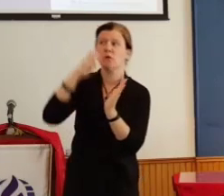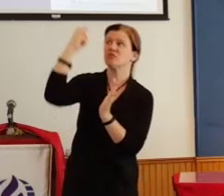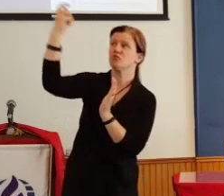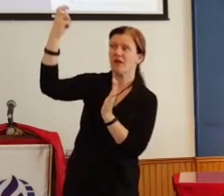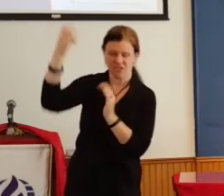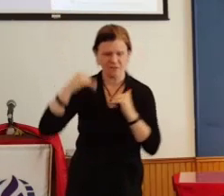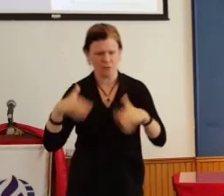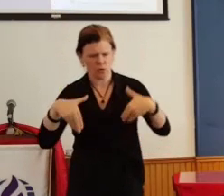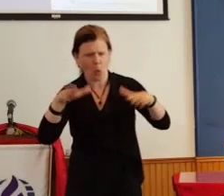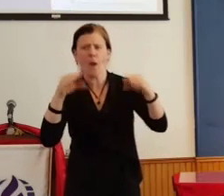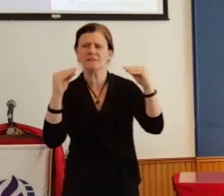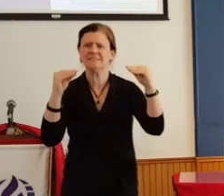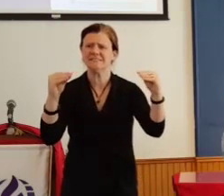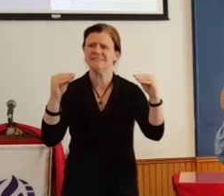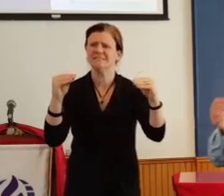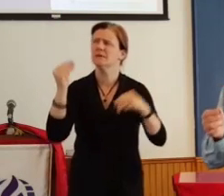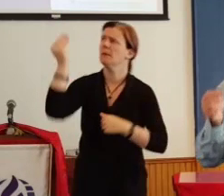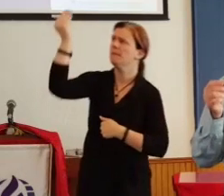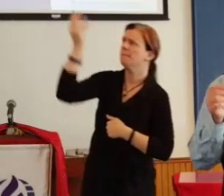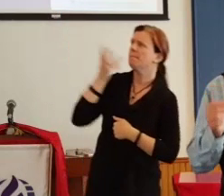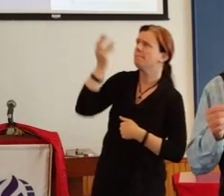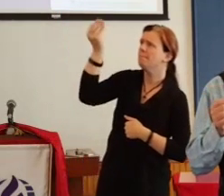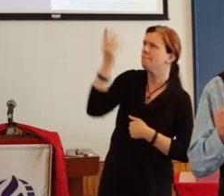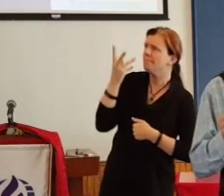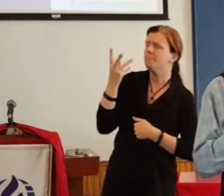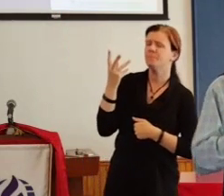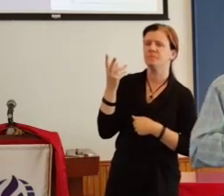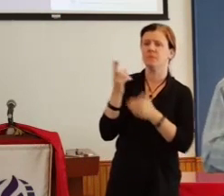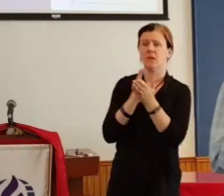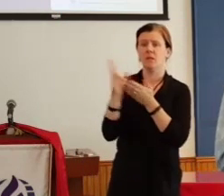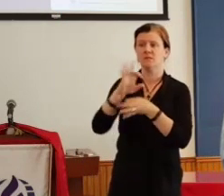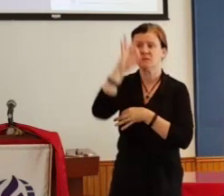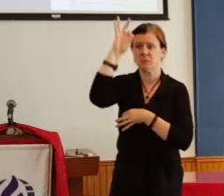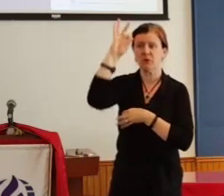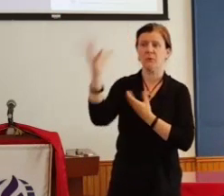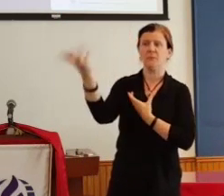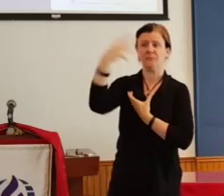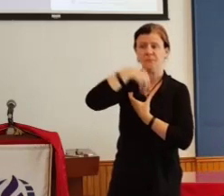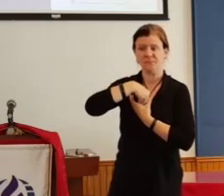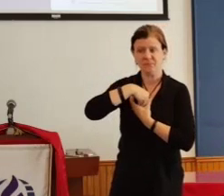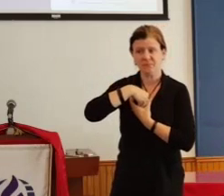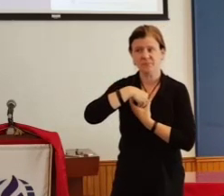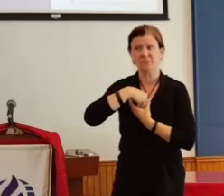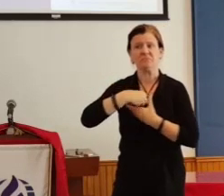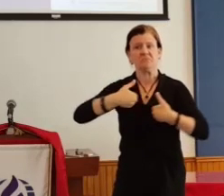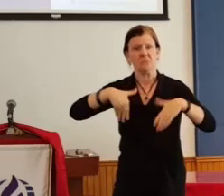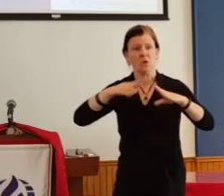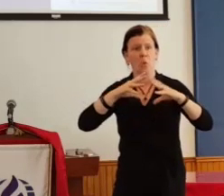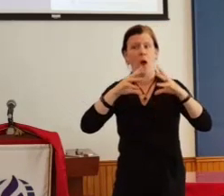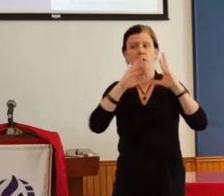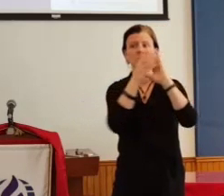God speaks to us through the Spirit and wants us to speak through the Spirit as well.